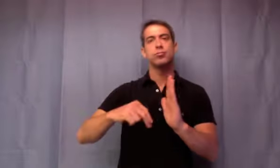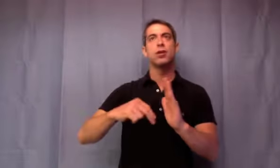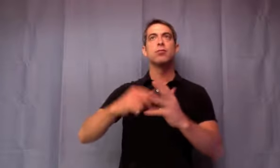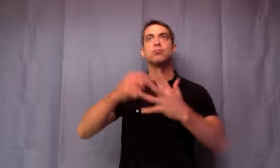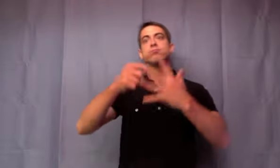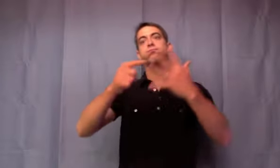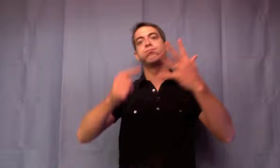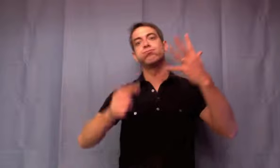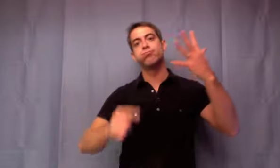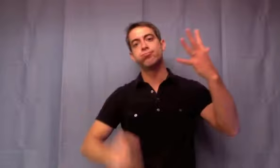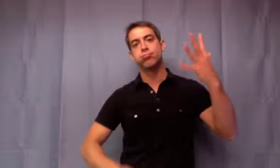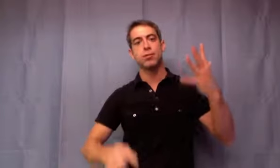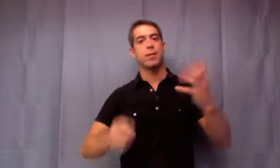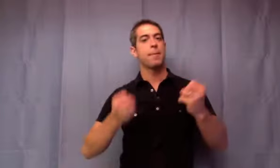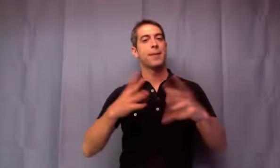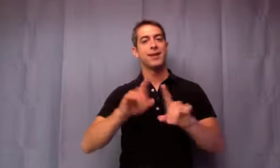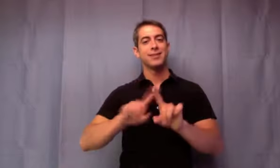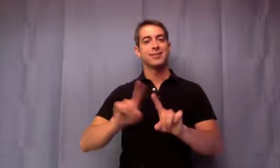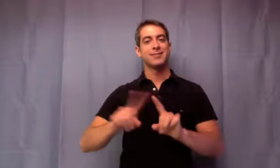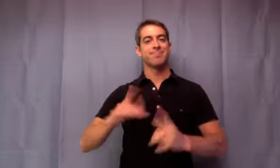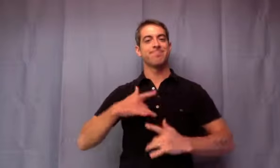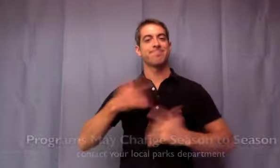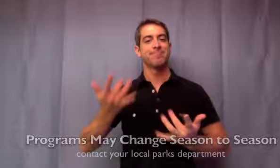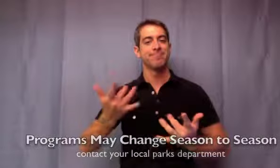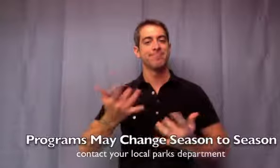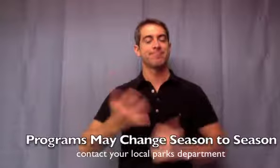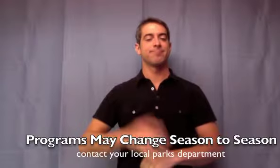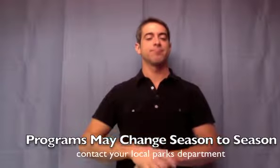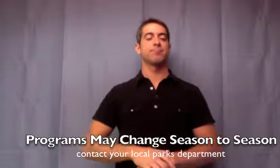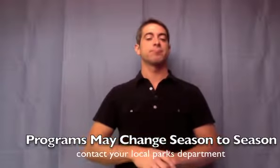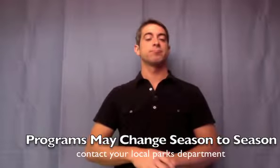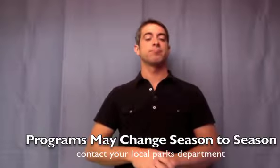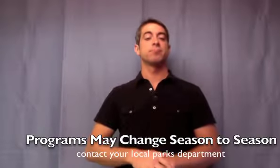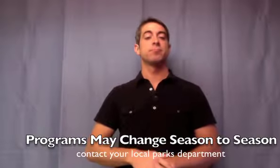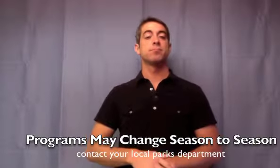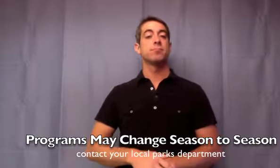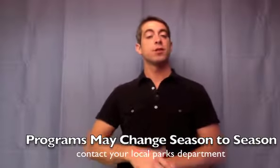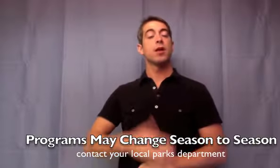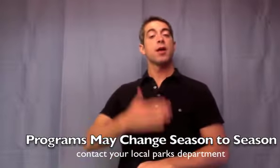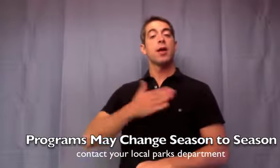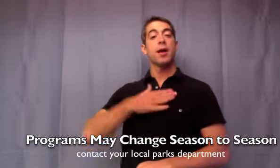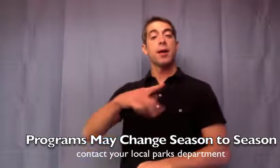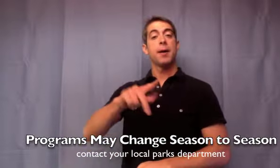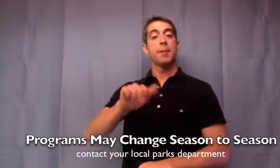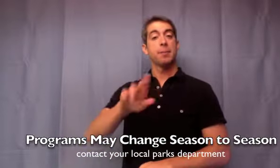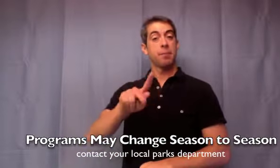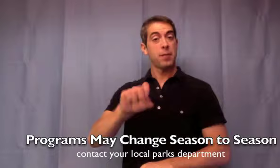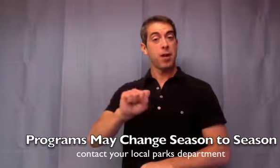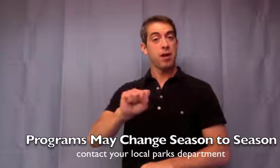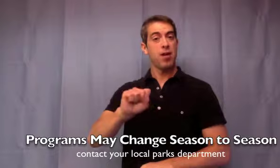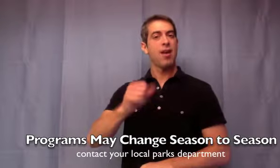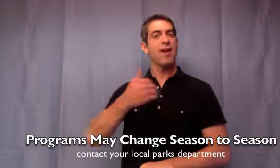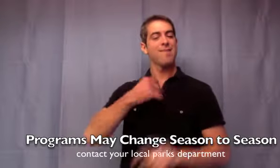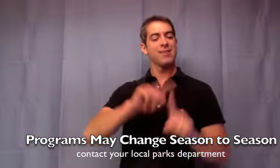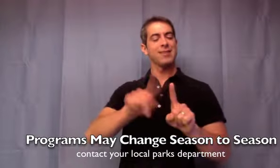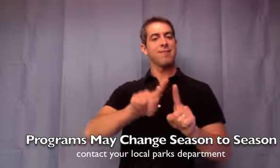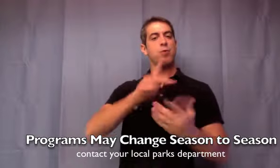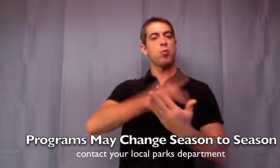typically seasonally based and information is readily achievable and accessible through your local parks